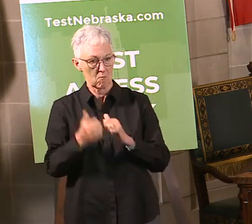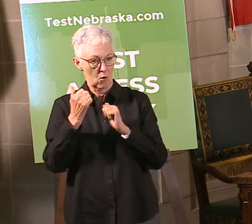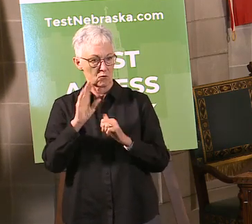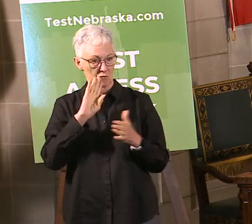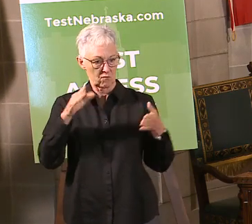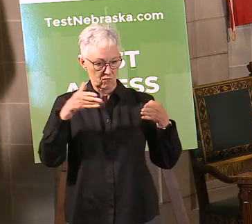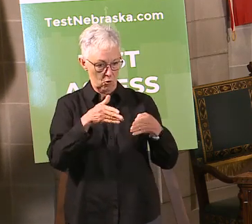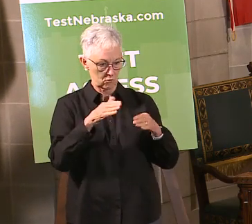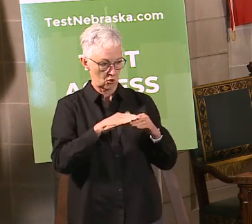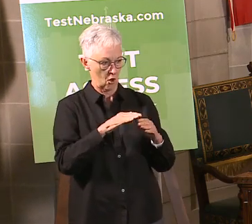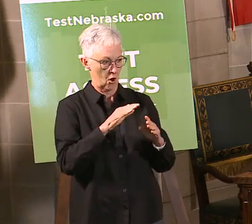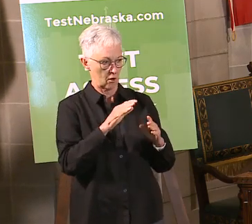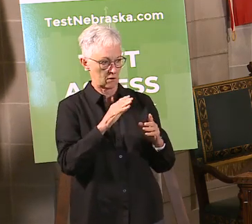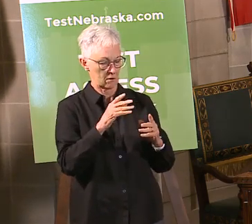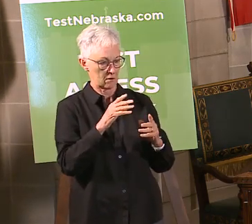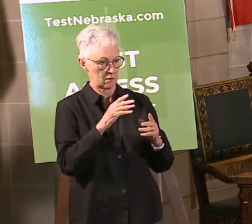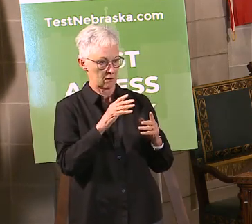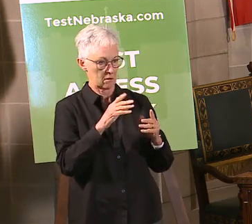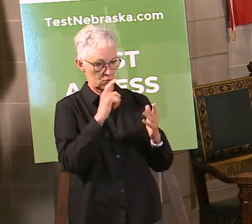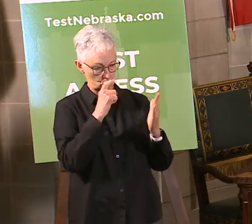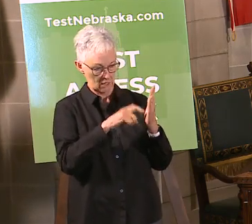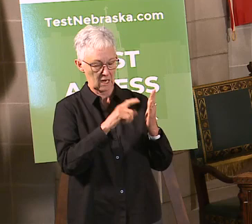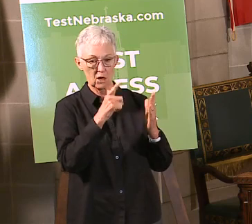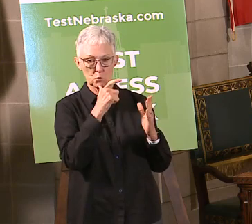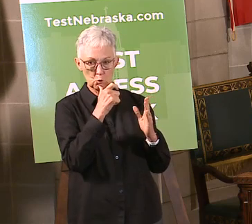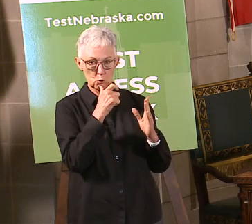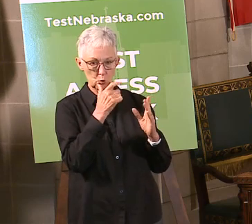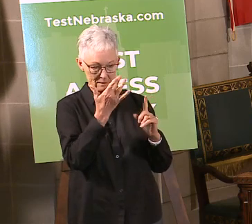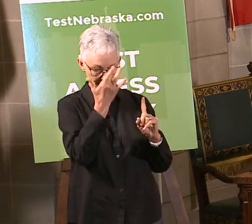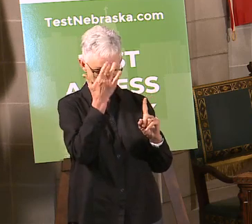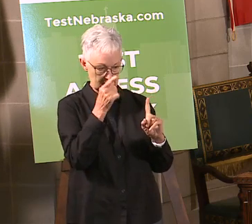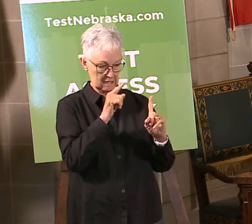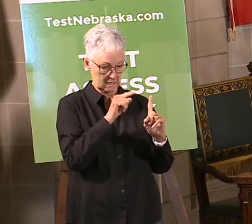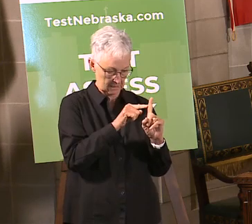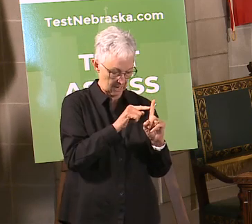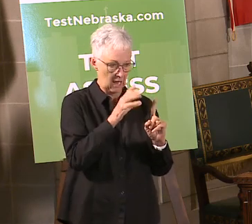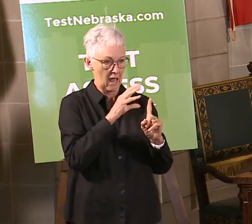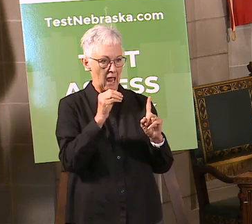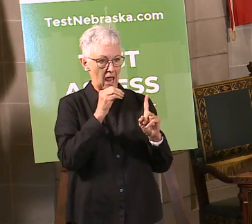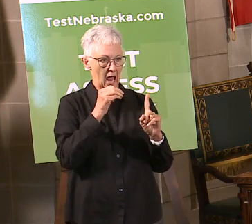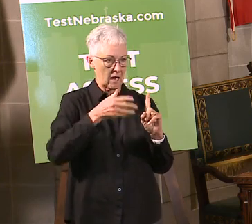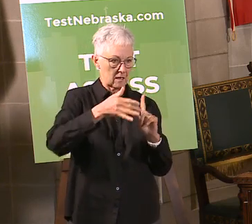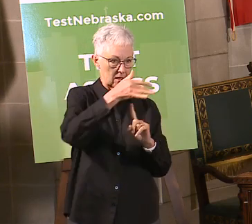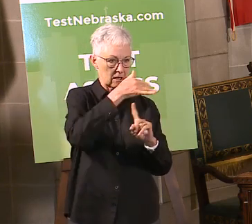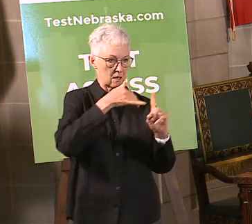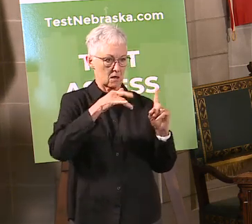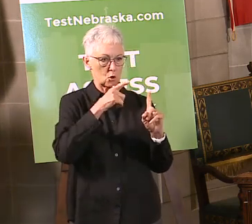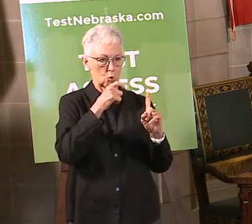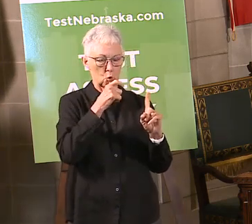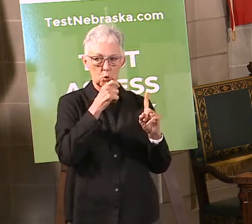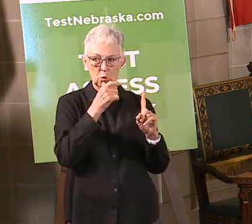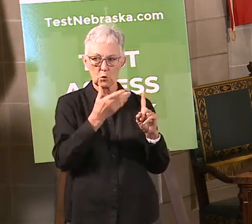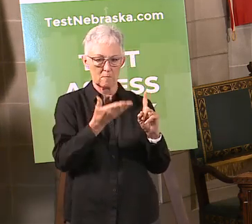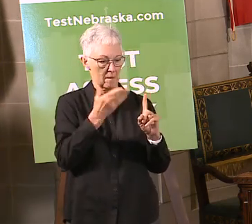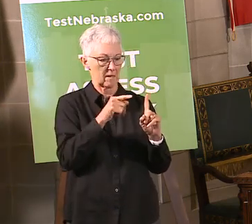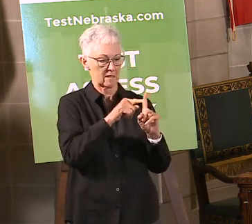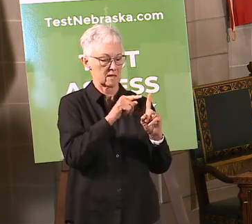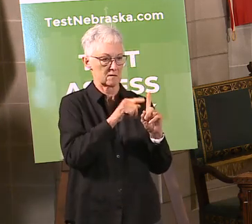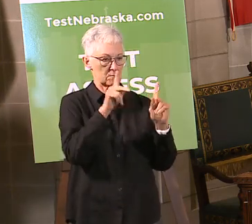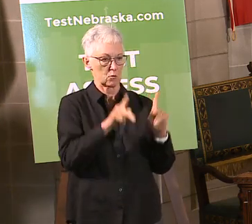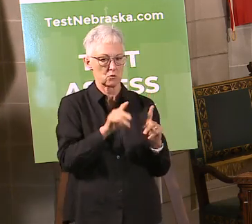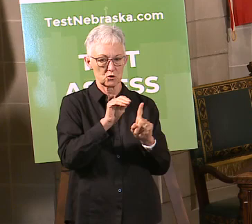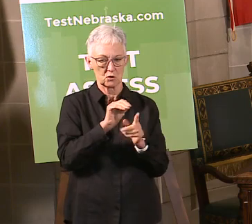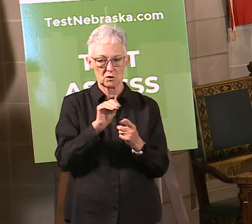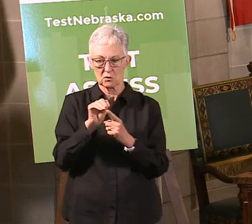how we can slow the spread of virus here in our state. And so with that, we've, Taylor, where'd you go? Oh, Taylor, questions?